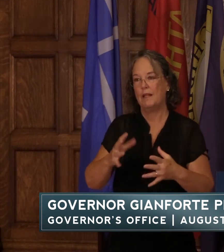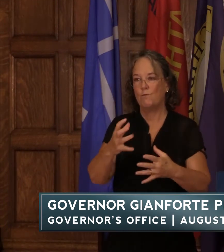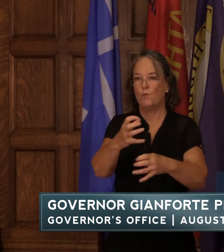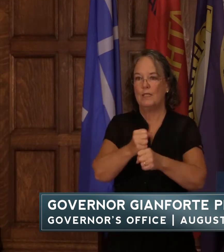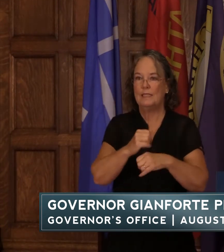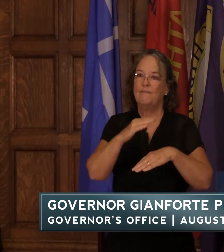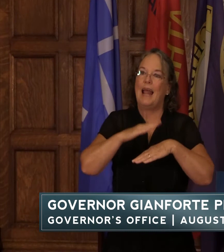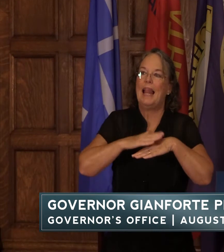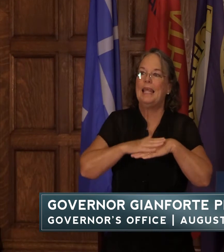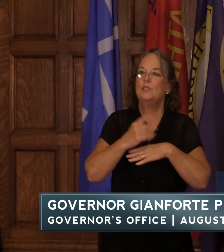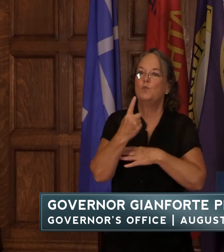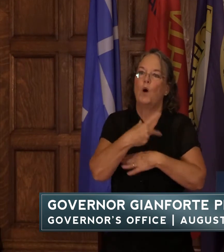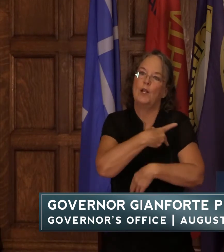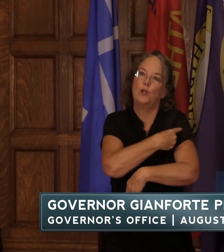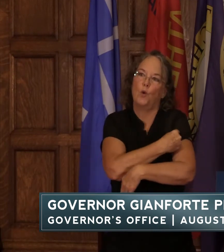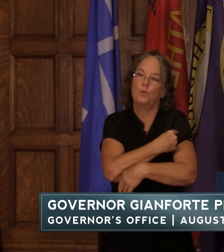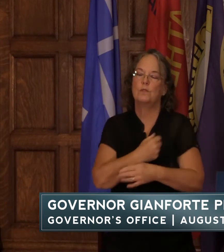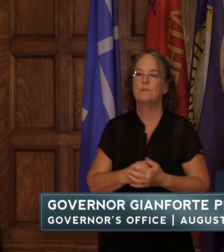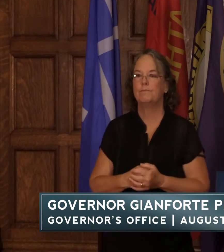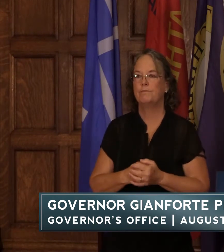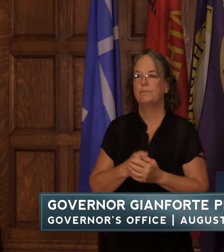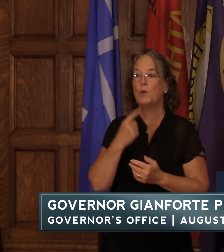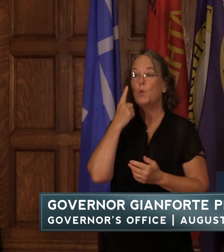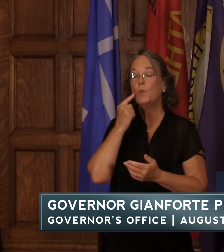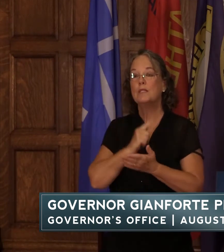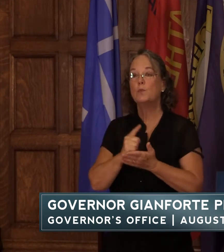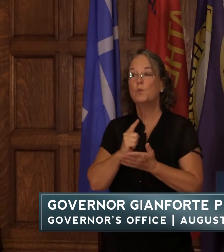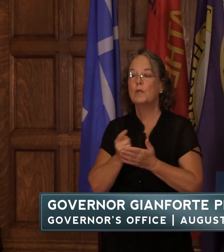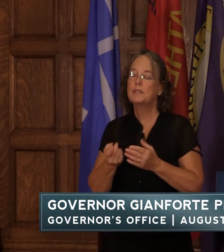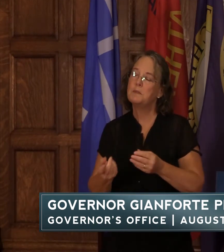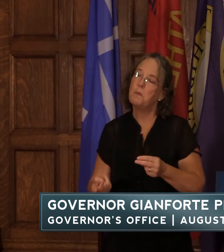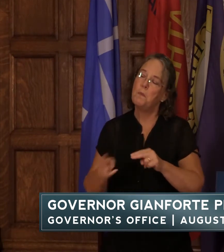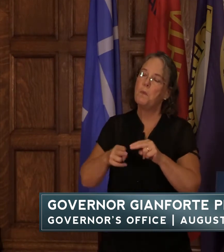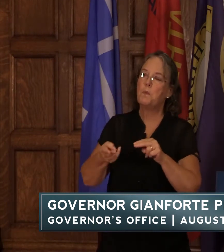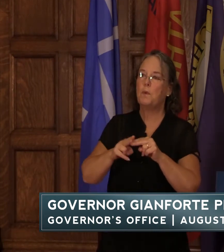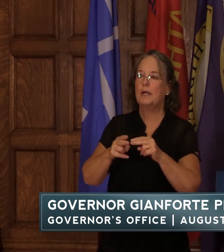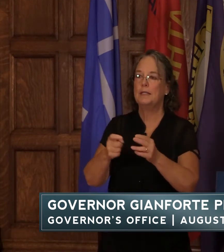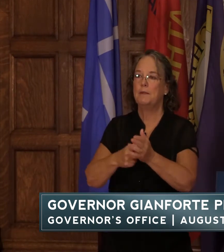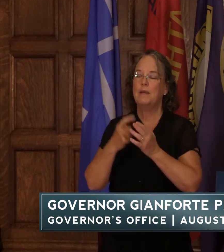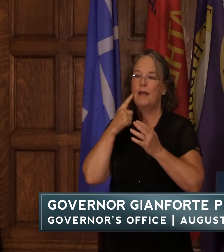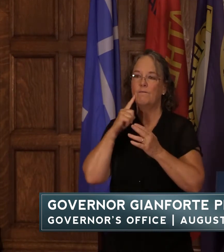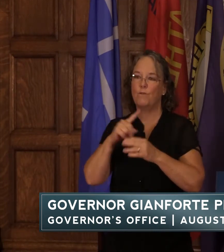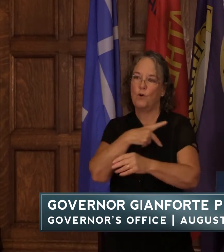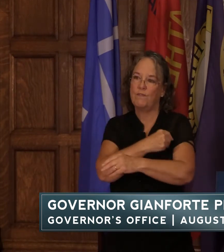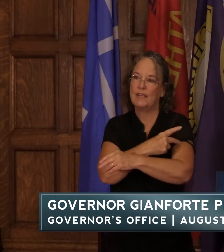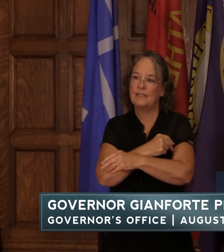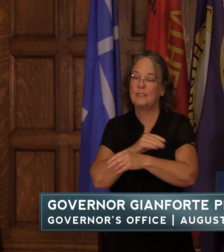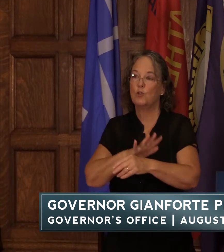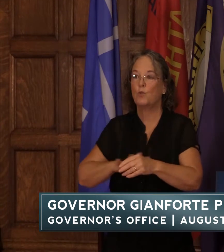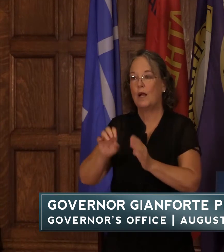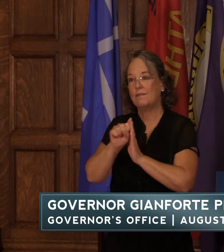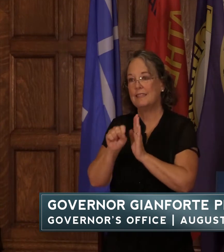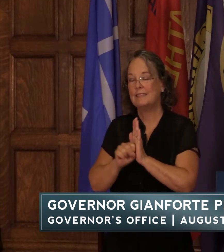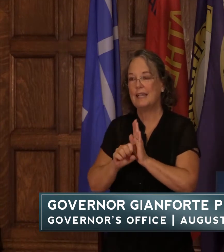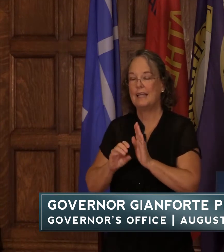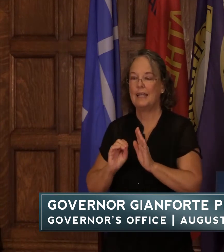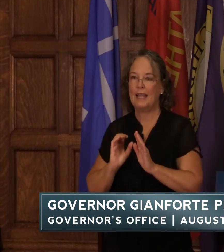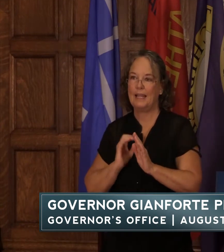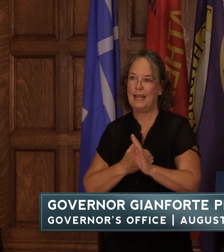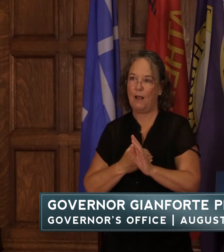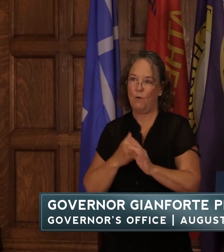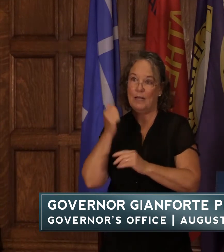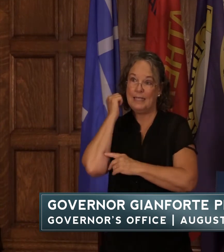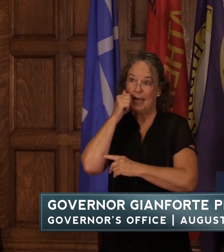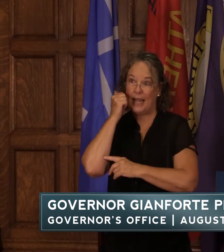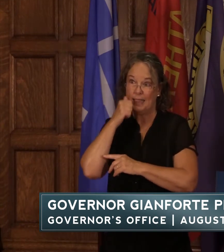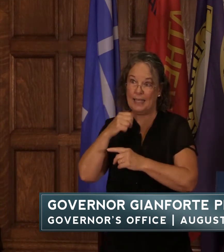in recent weeks there's been a considerable uptick in the demand for vaccines around the state and our daily administration numbers continue to increase